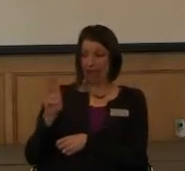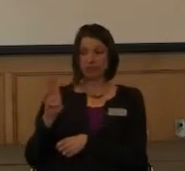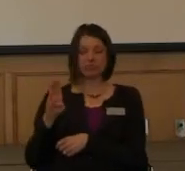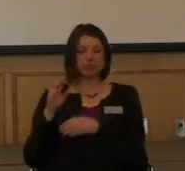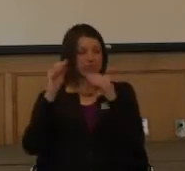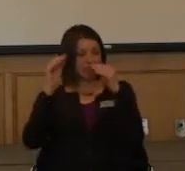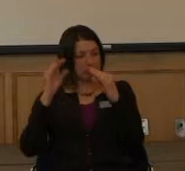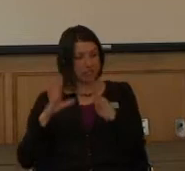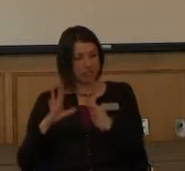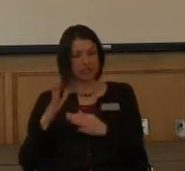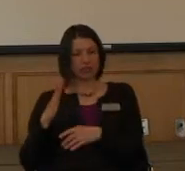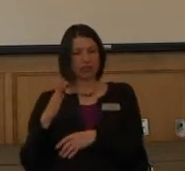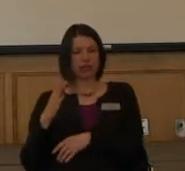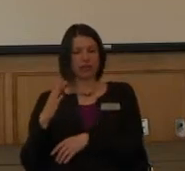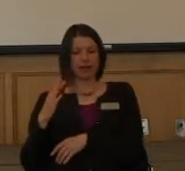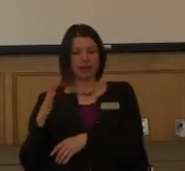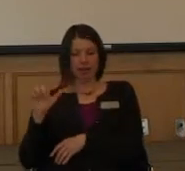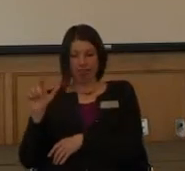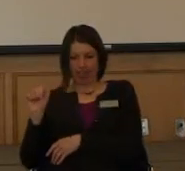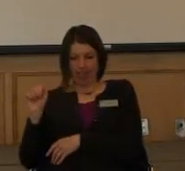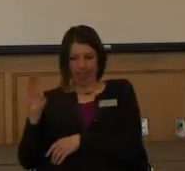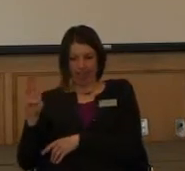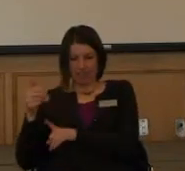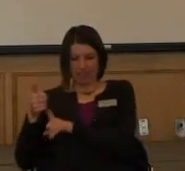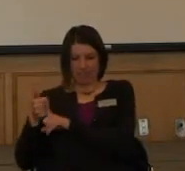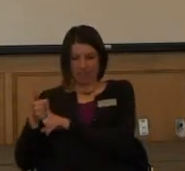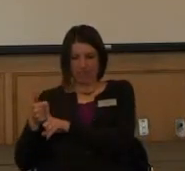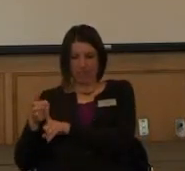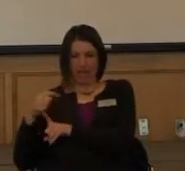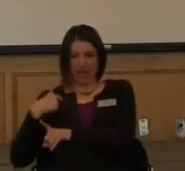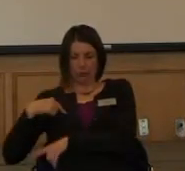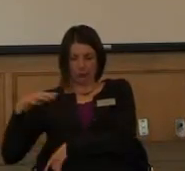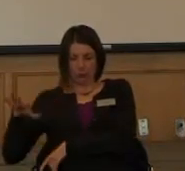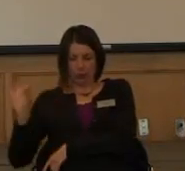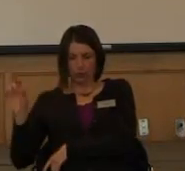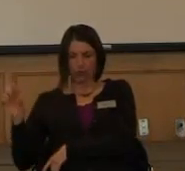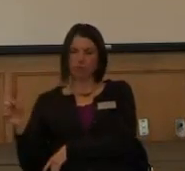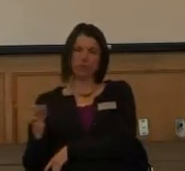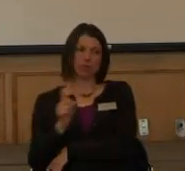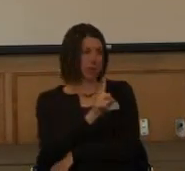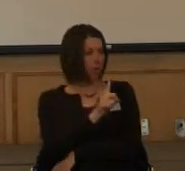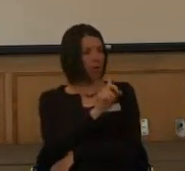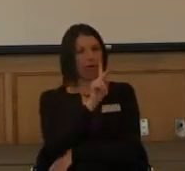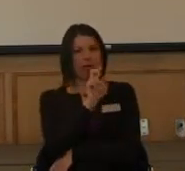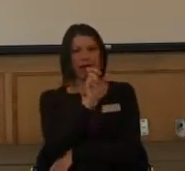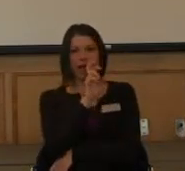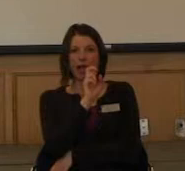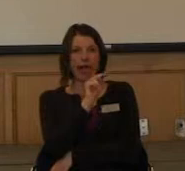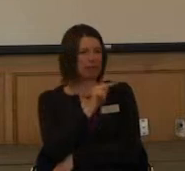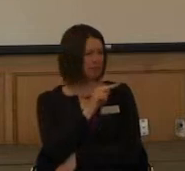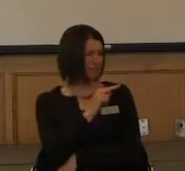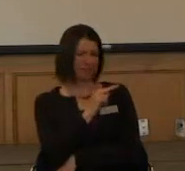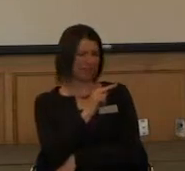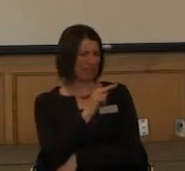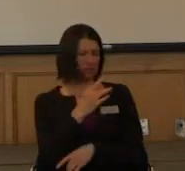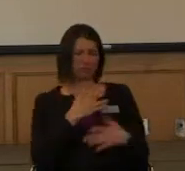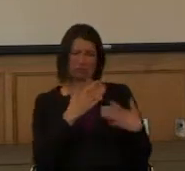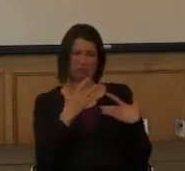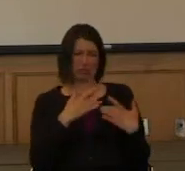of the lab I had chosen apparently went to Karen very concerned because he was looking at the disability.